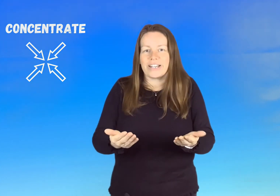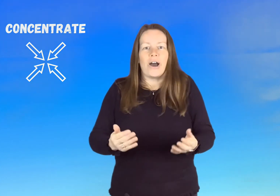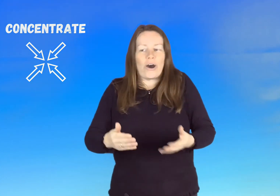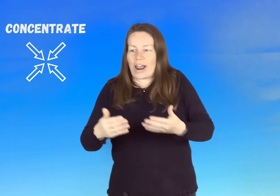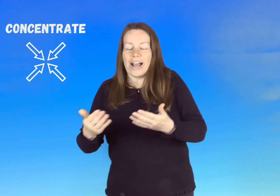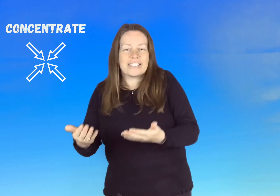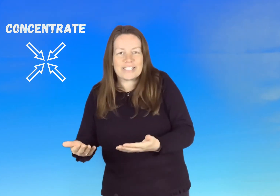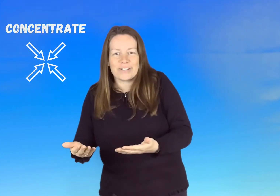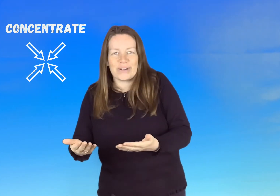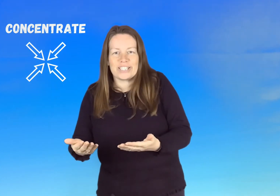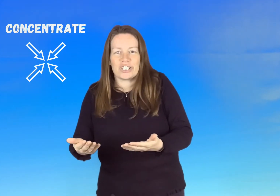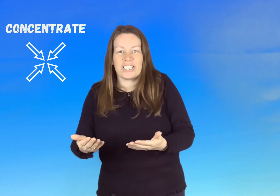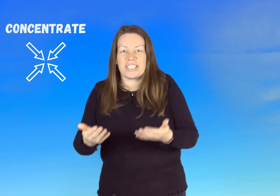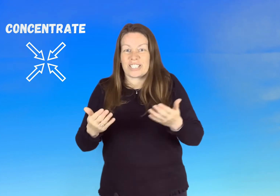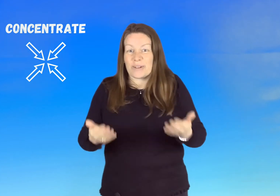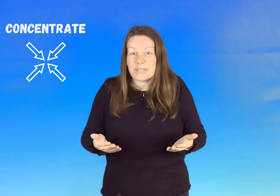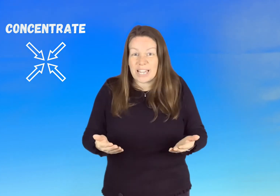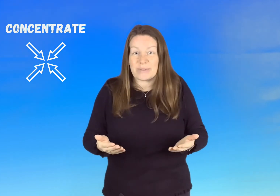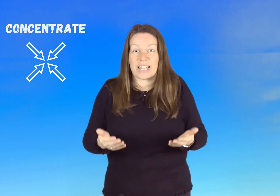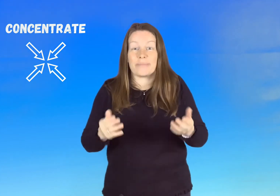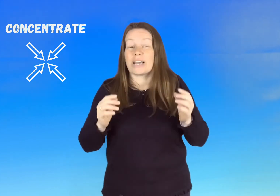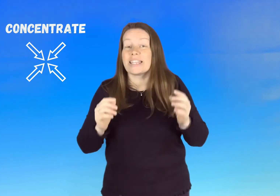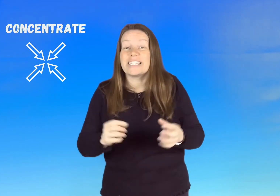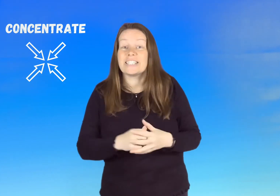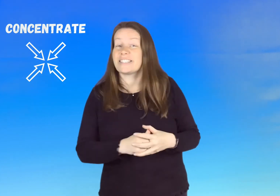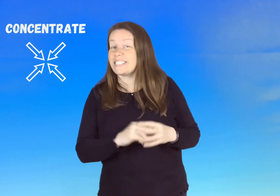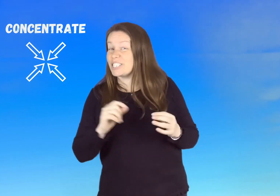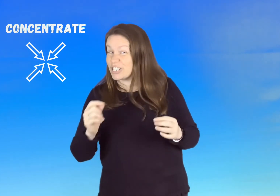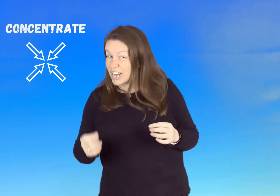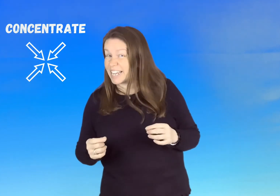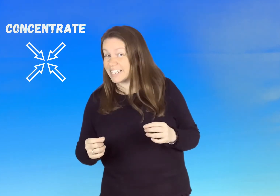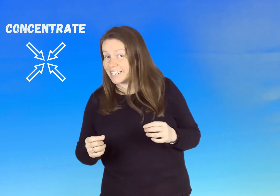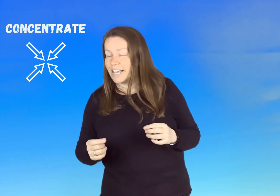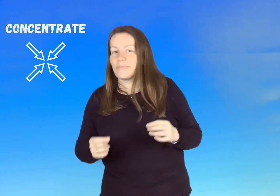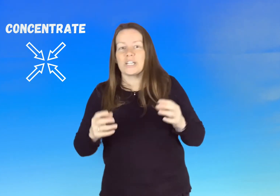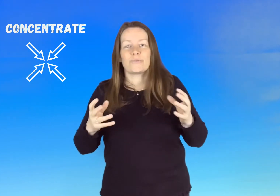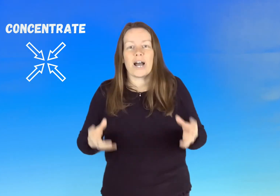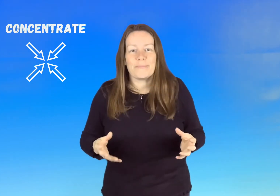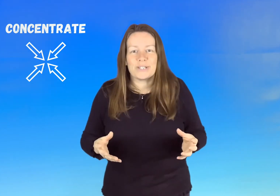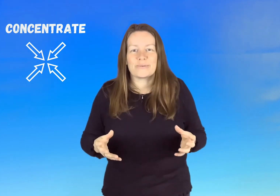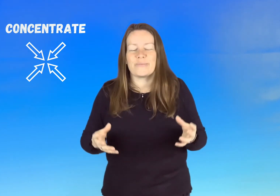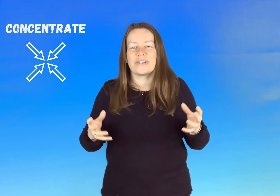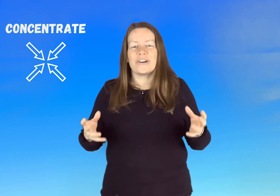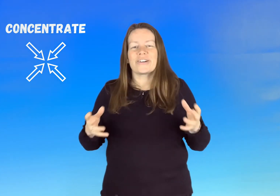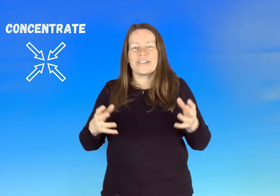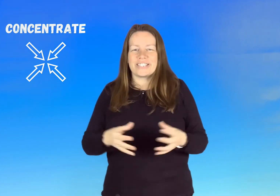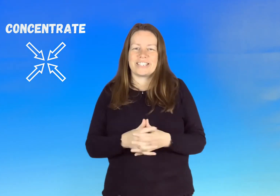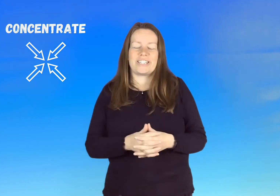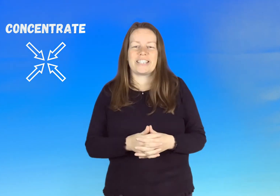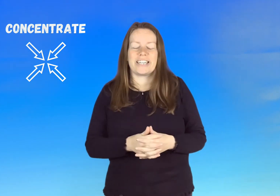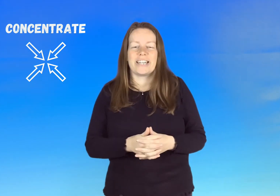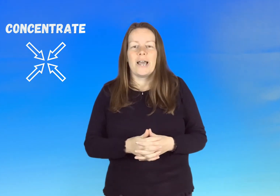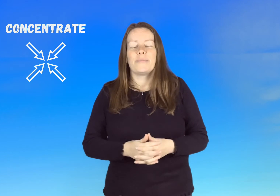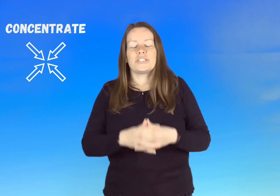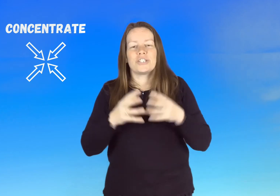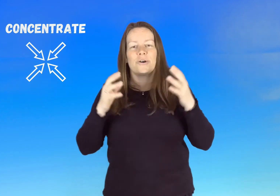or answer the question sometimes i can be a little distracted that's what happens when we're not concentrating but you know